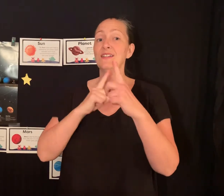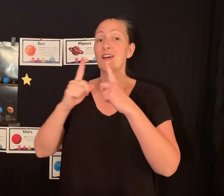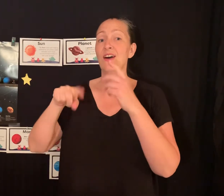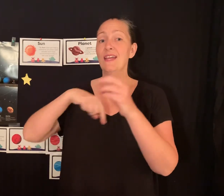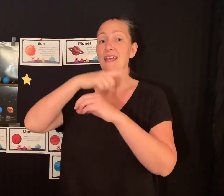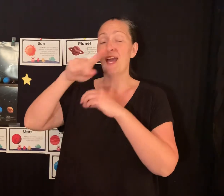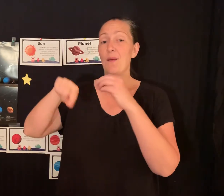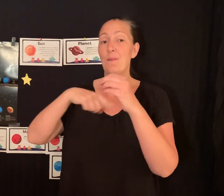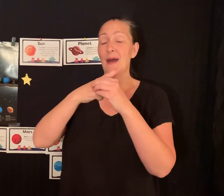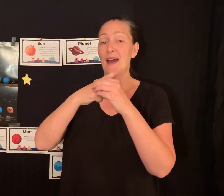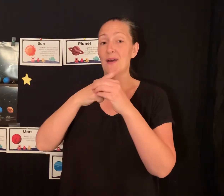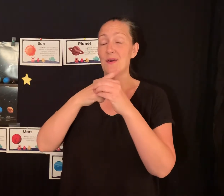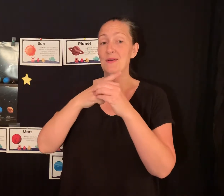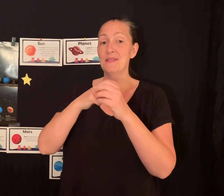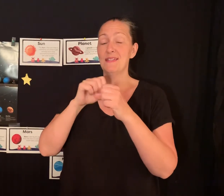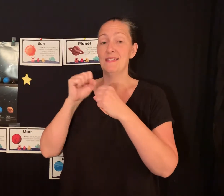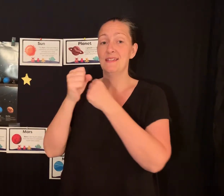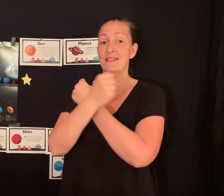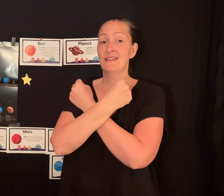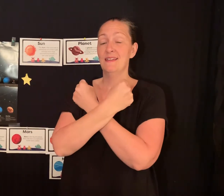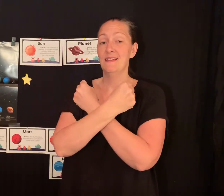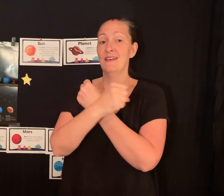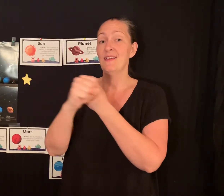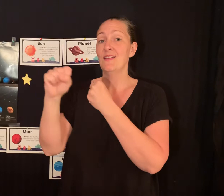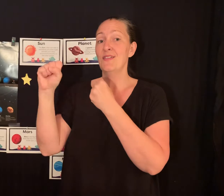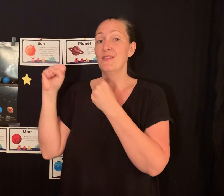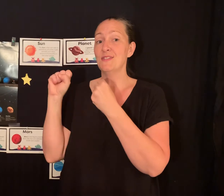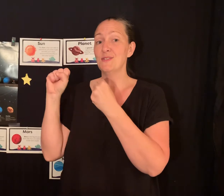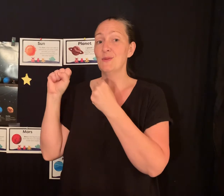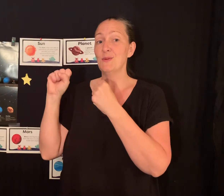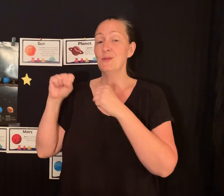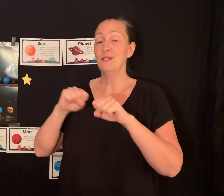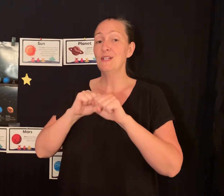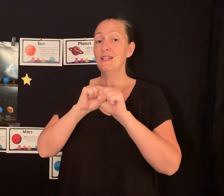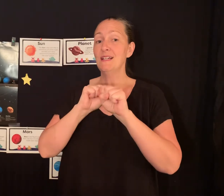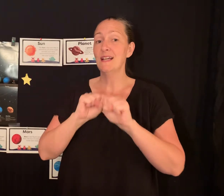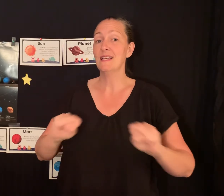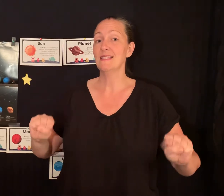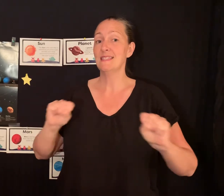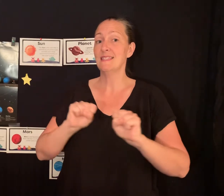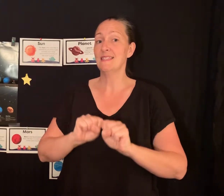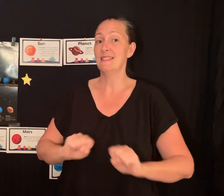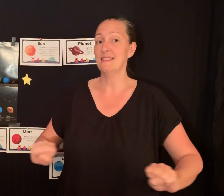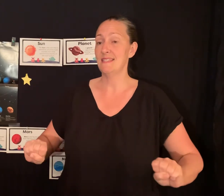talking about the solar system.